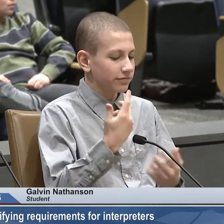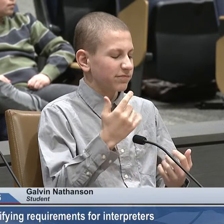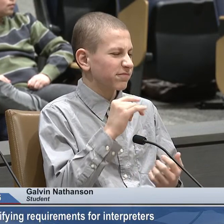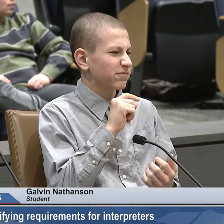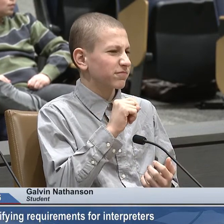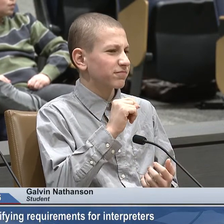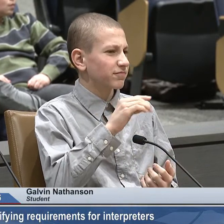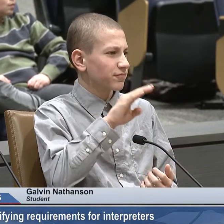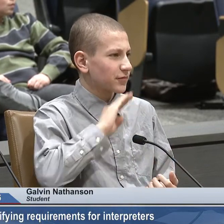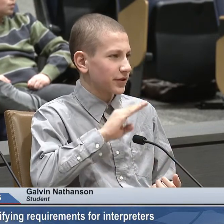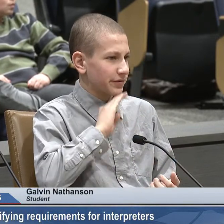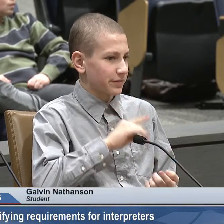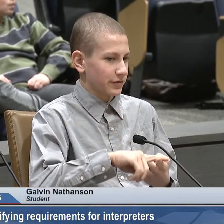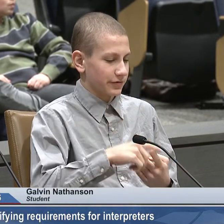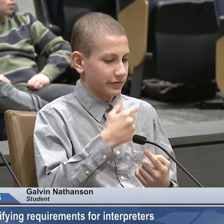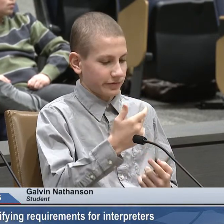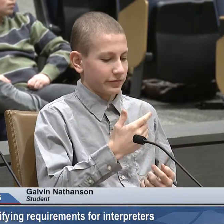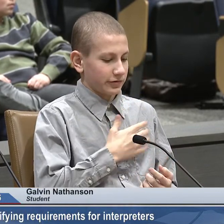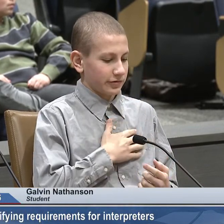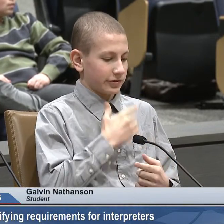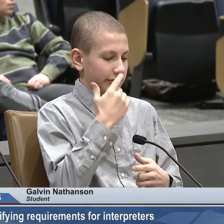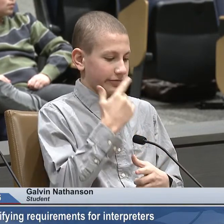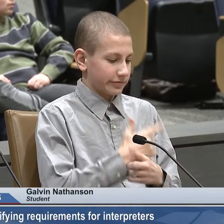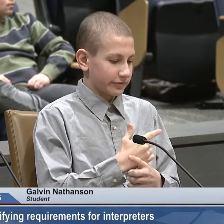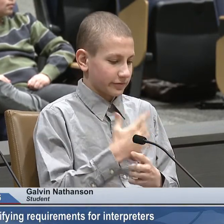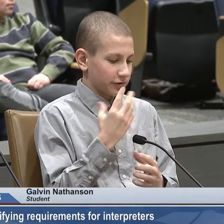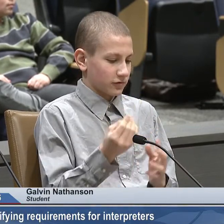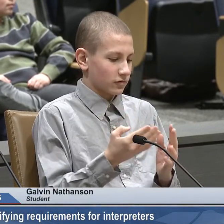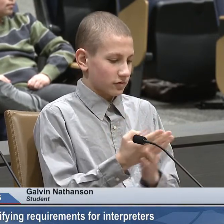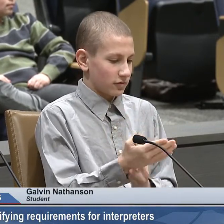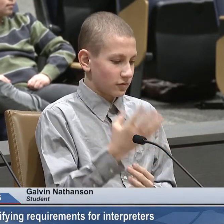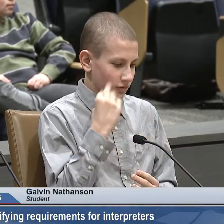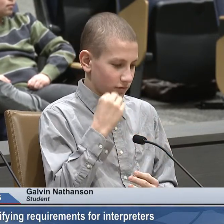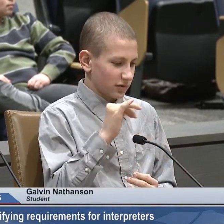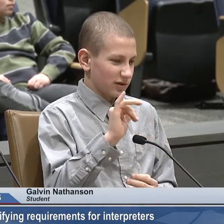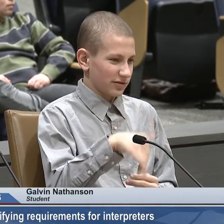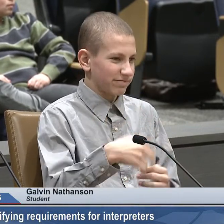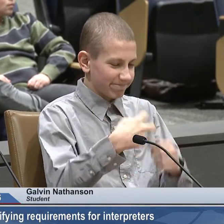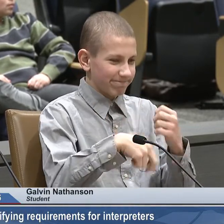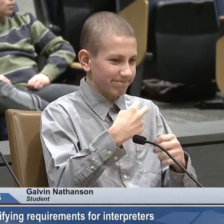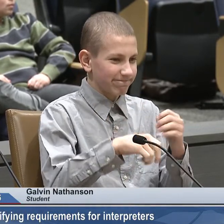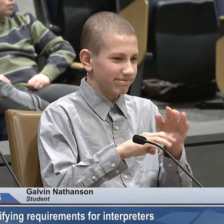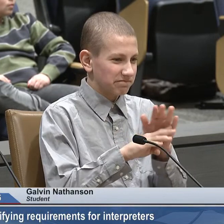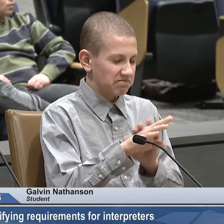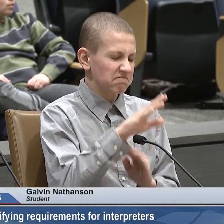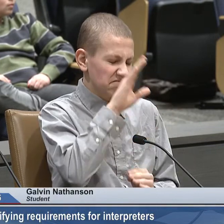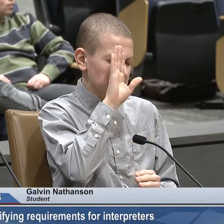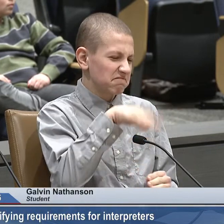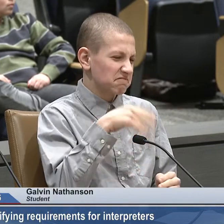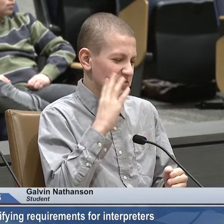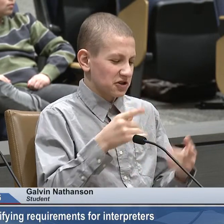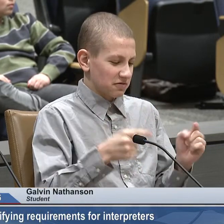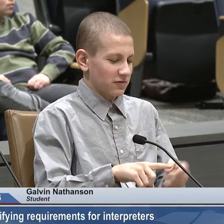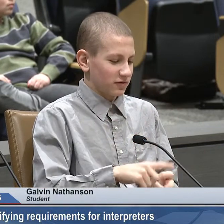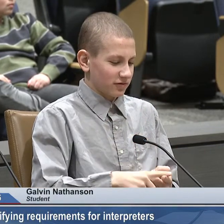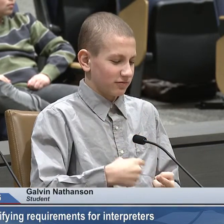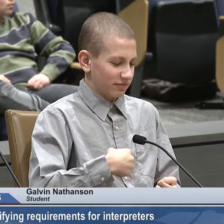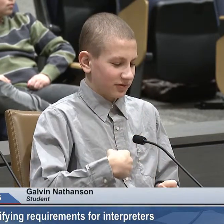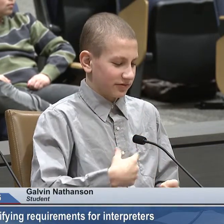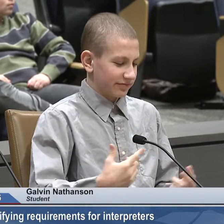It has been frustrating to watch my brother go through this problem growing up, then to know that the same comes for me. This is not okay, and